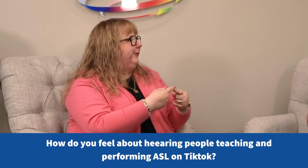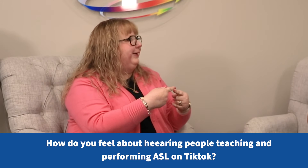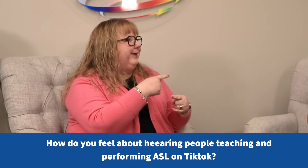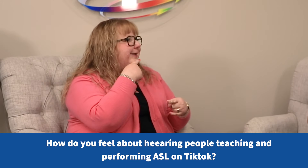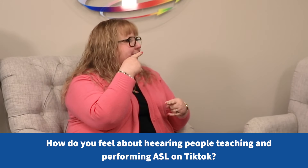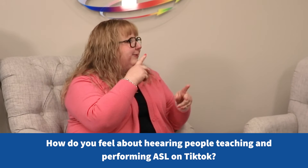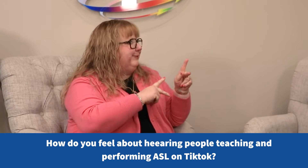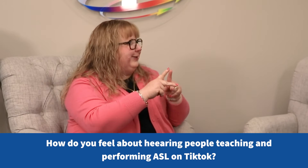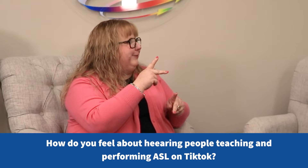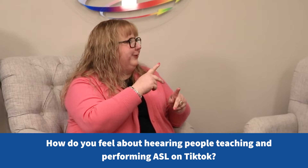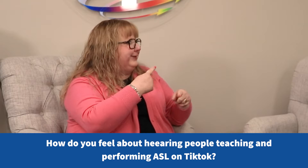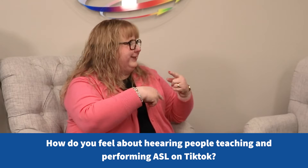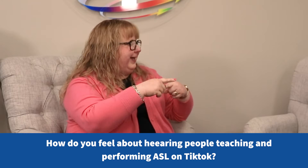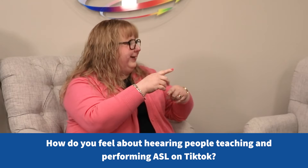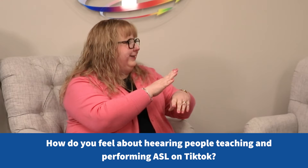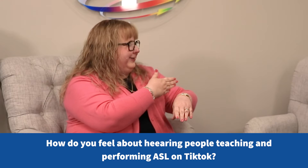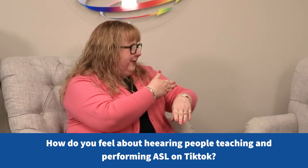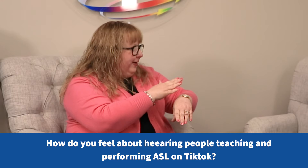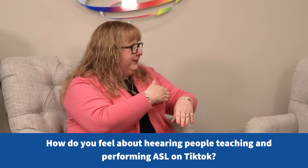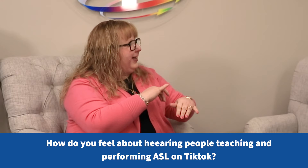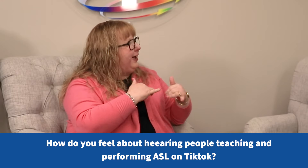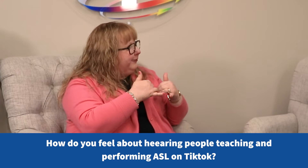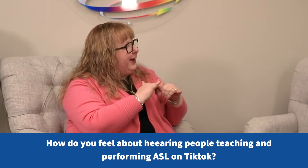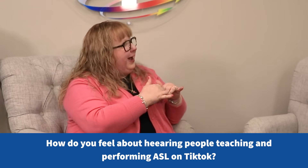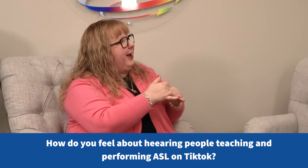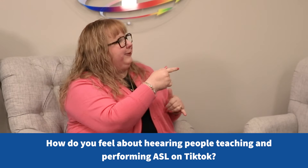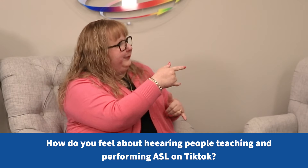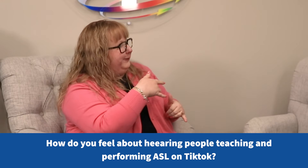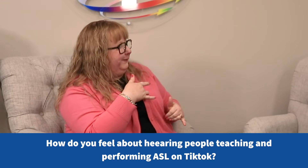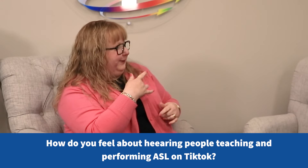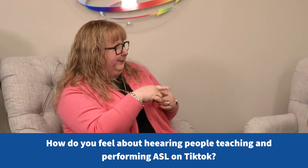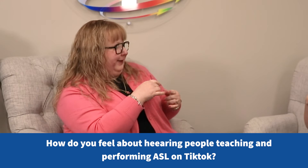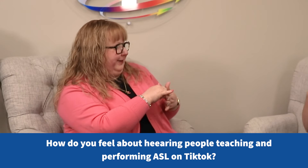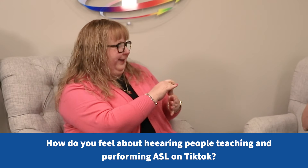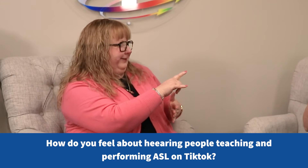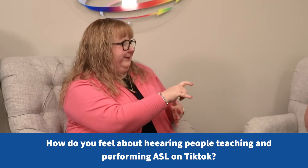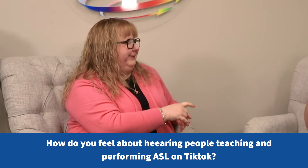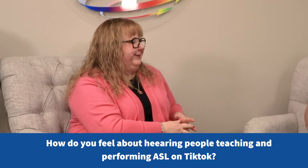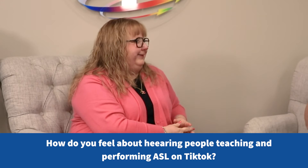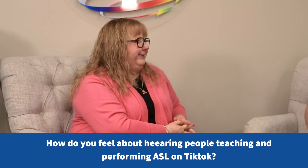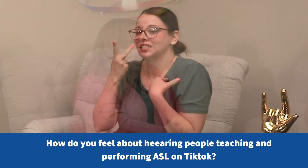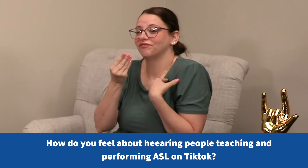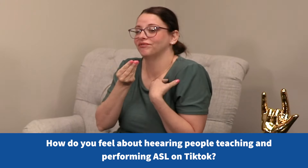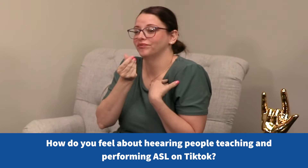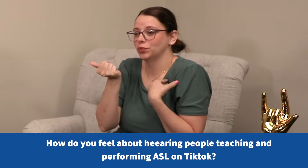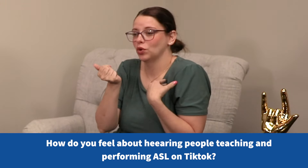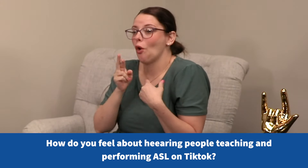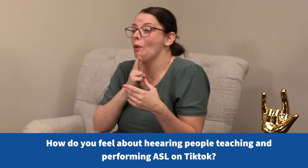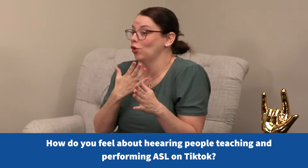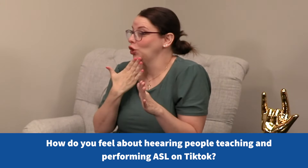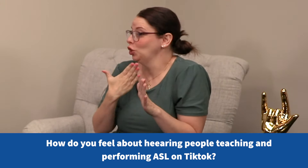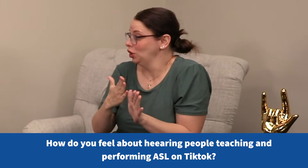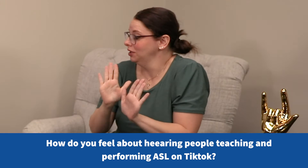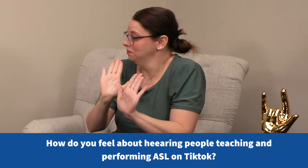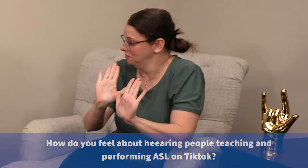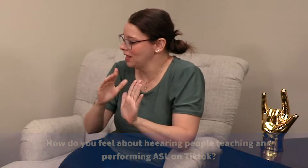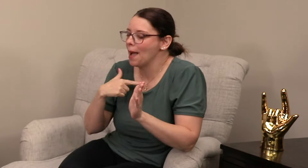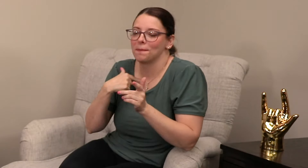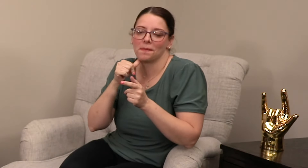hearing people signing songs? How how do you feel about that? I've seen a few who are good,